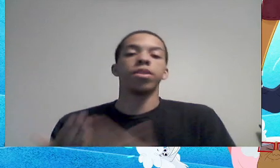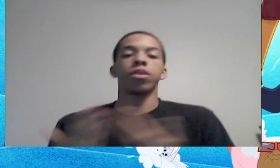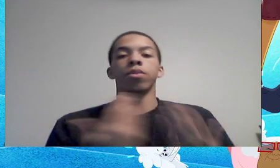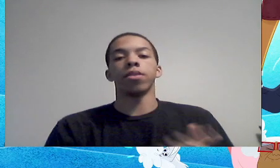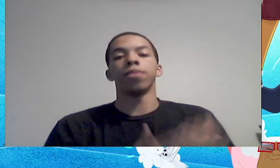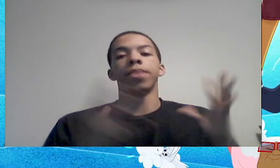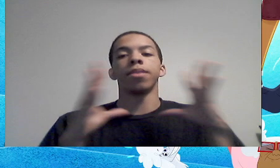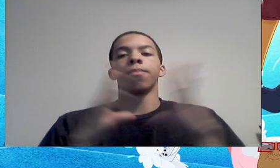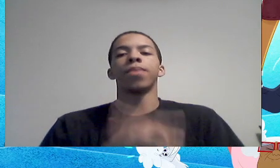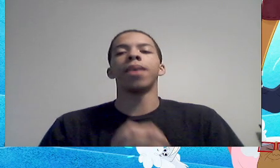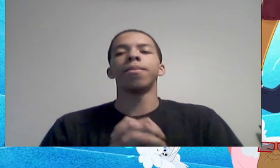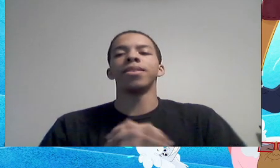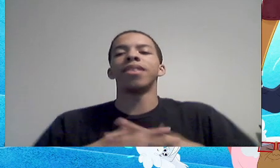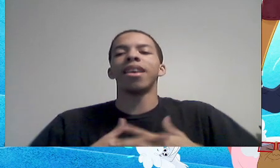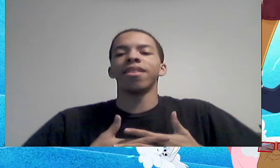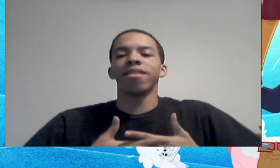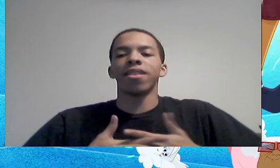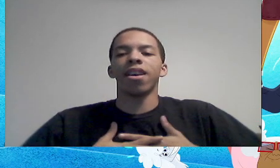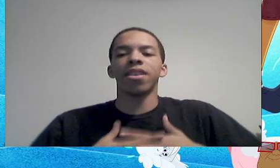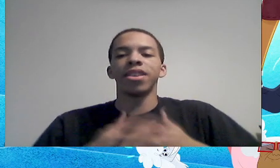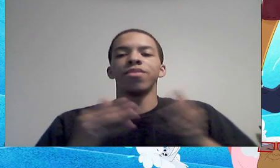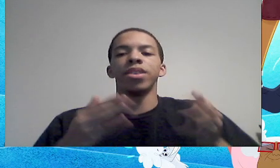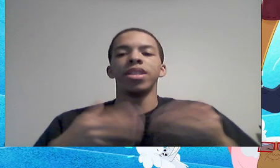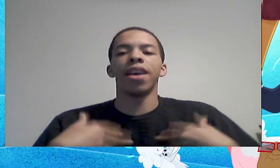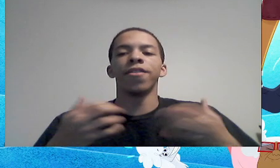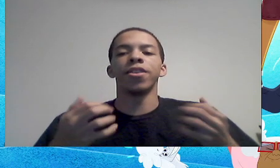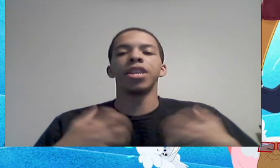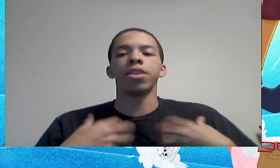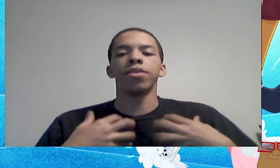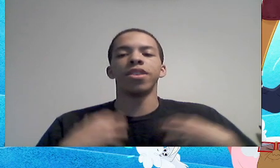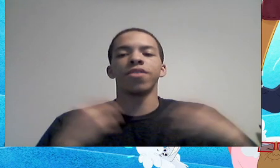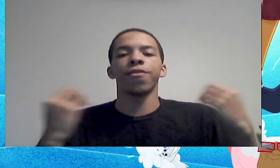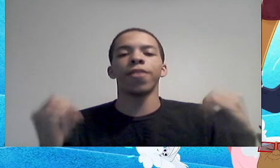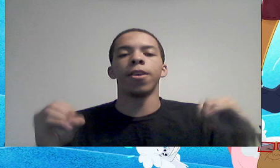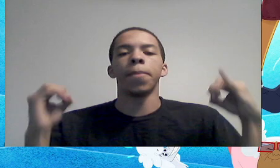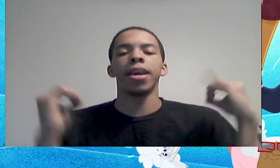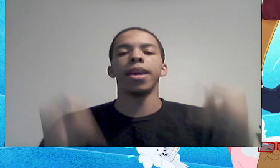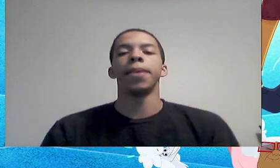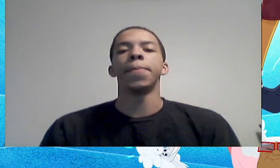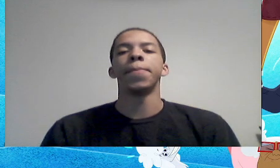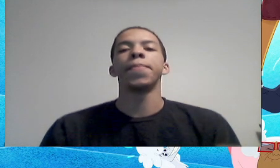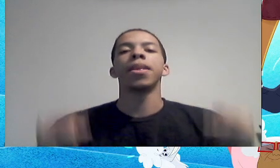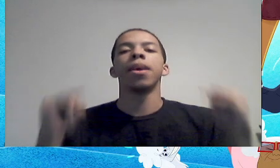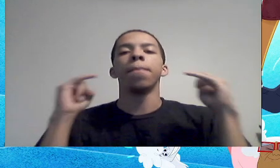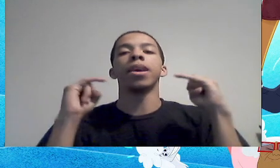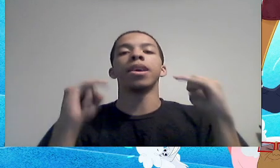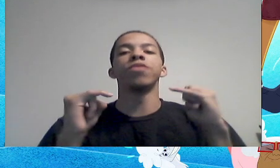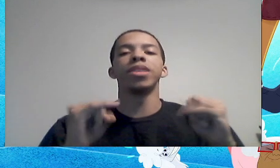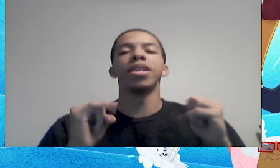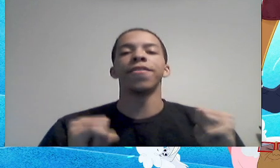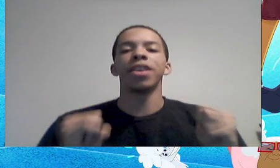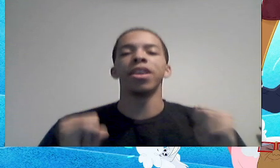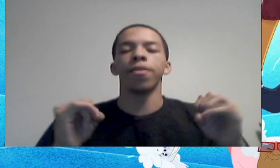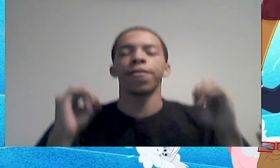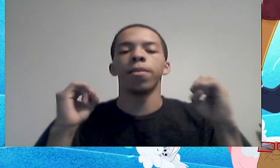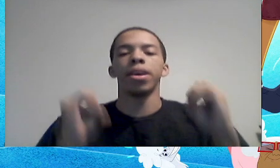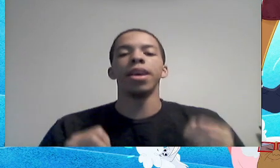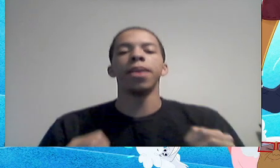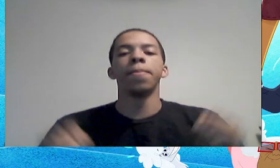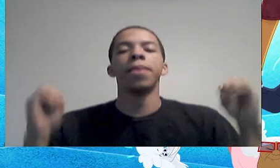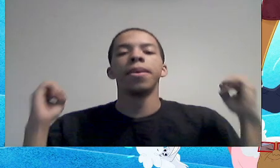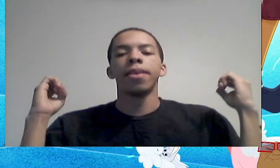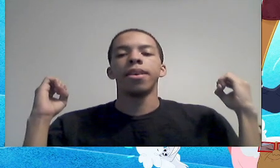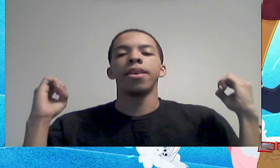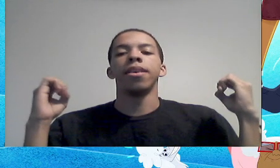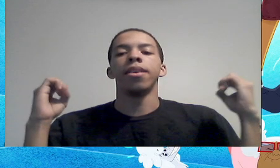maybe Noah told her, but the problem is, at least to the audience, we never hear this from him. Because we never hear it from